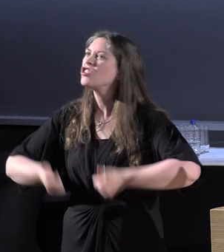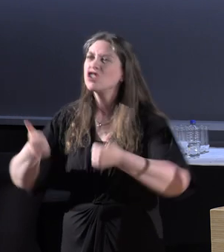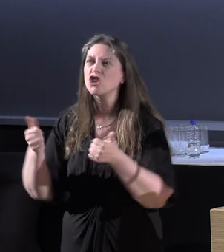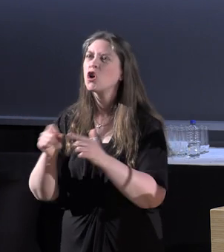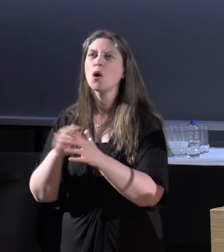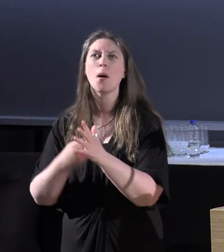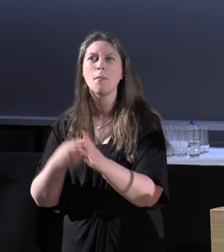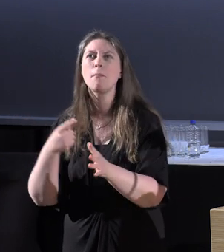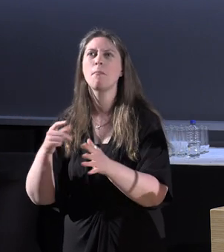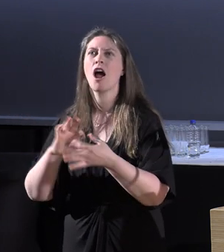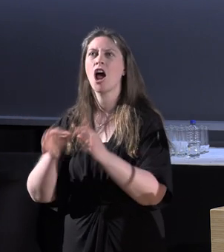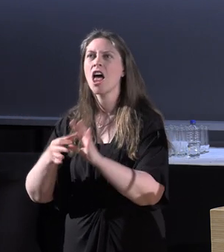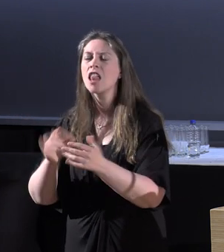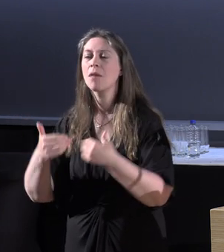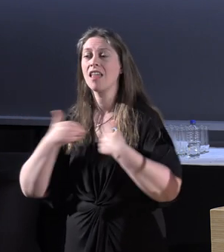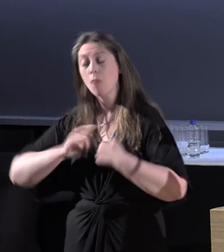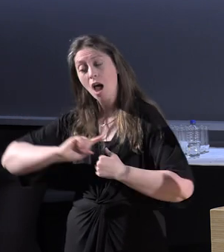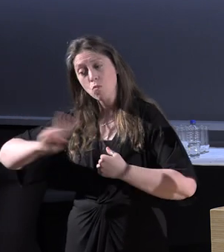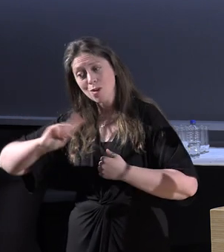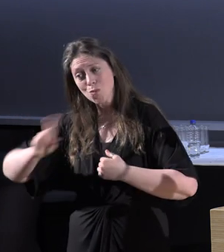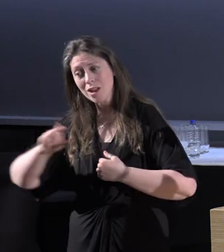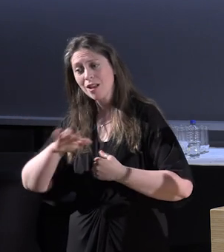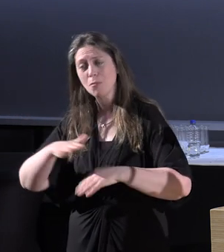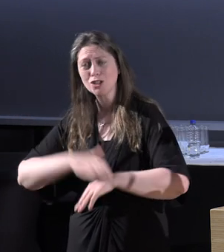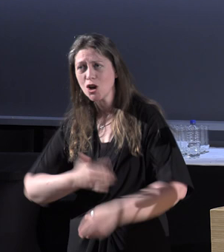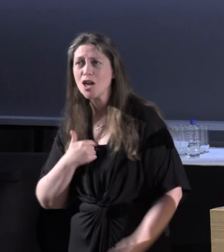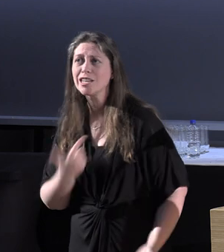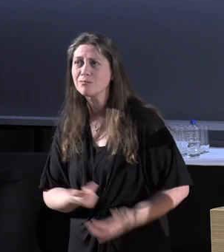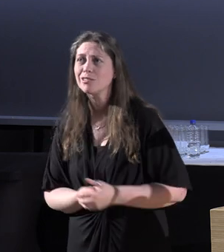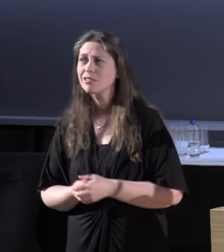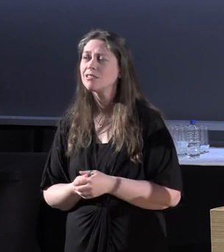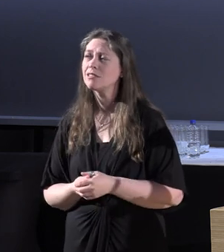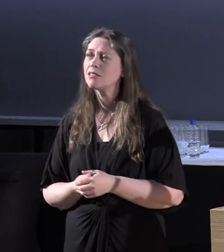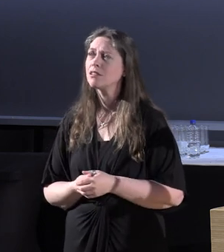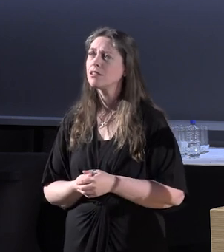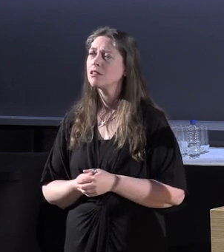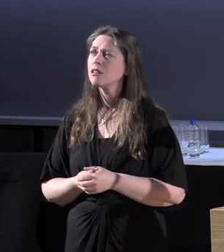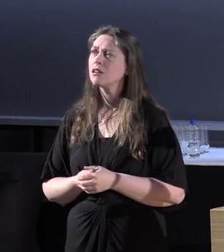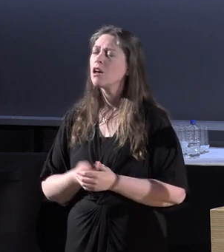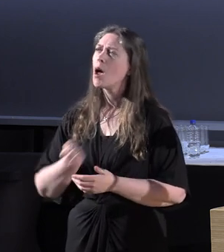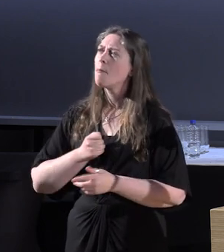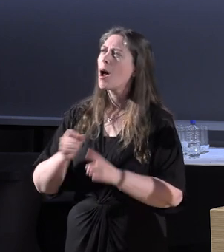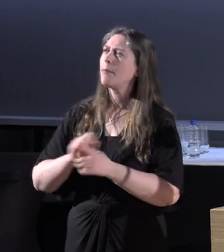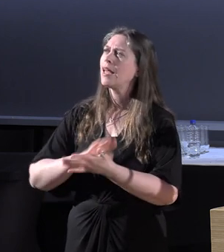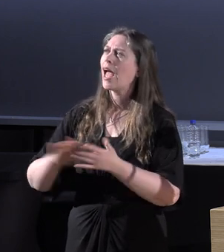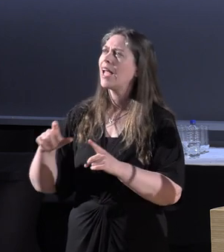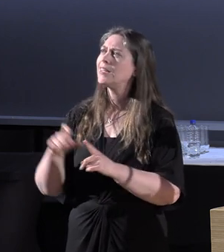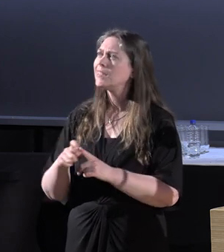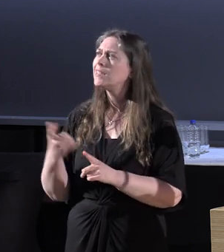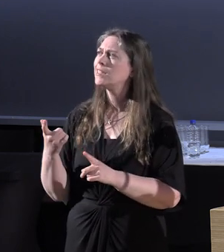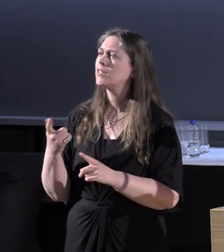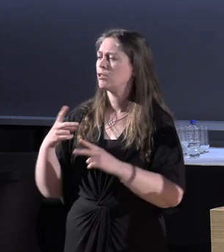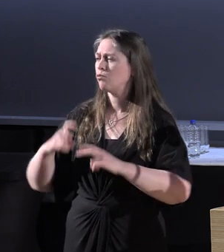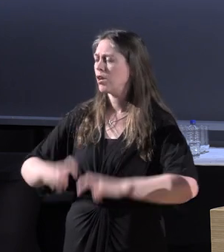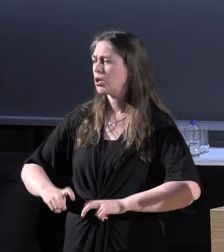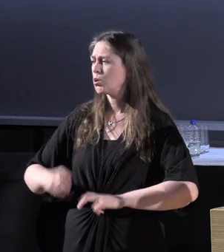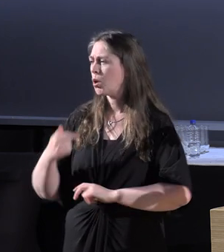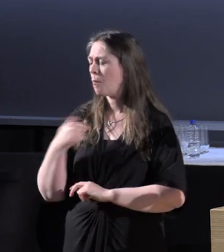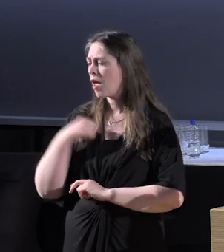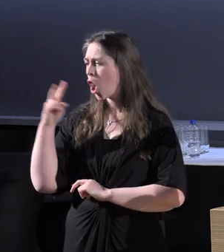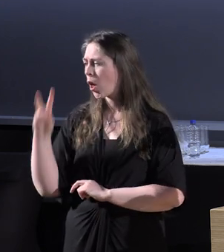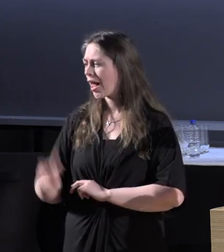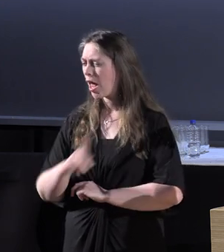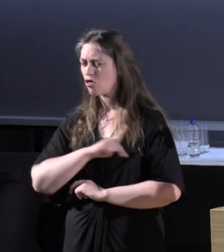athlete, but I did go to the Paralympic a number of times. And my PhD research was looking at the